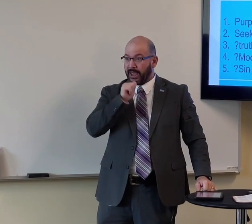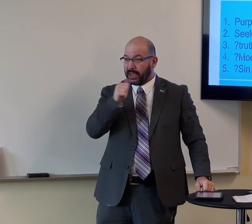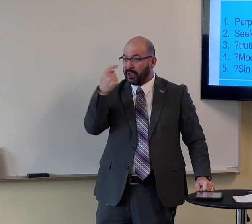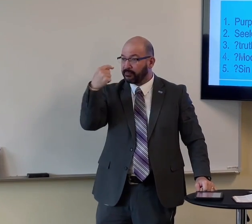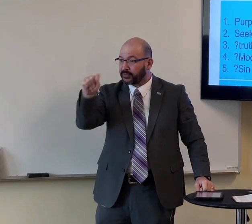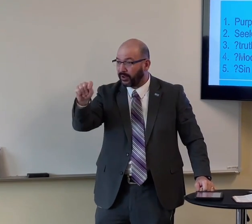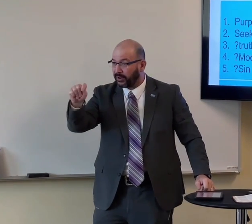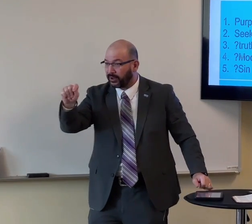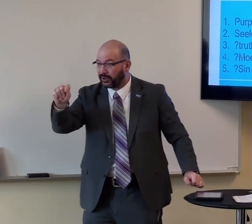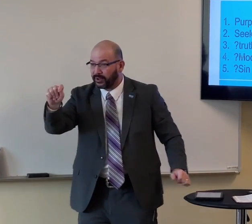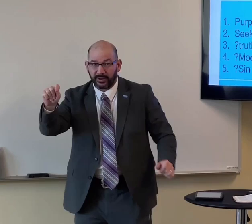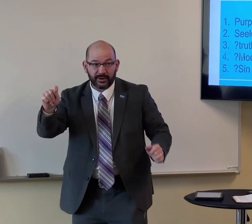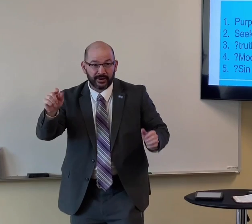The, the world says,